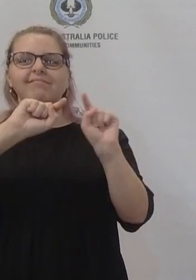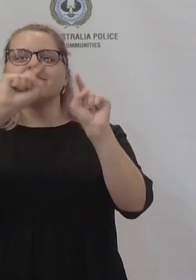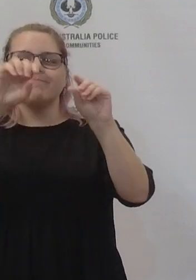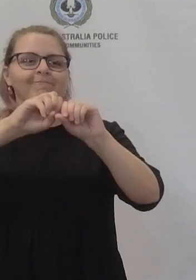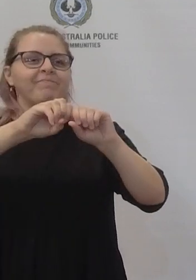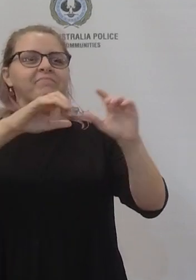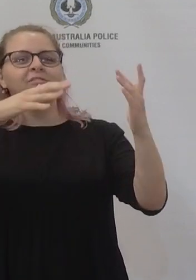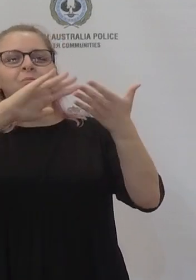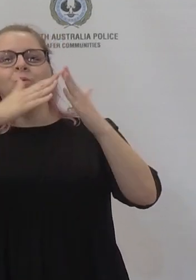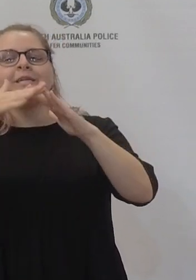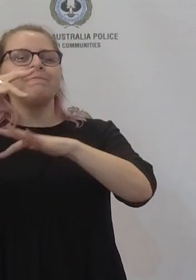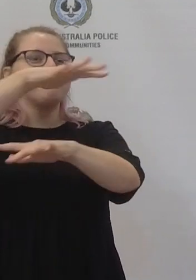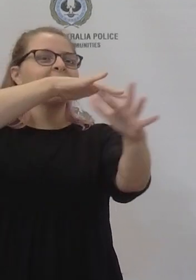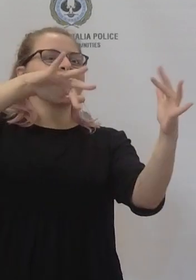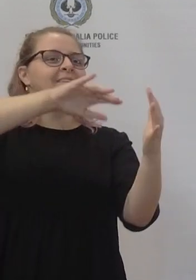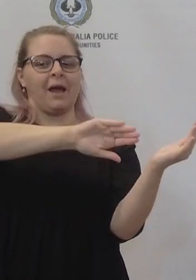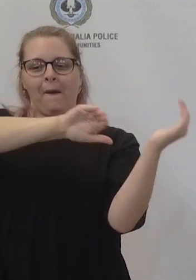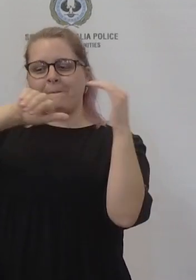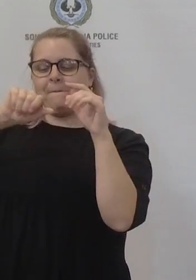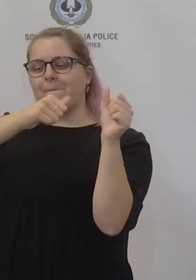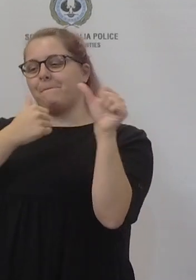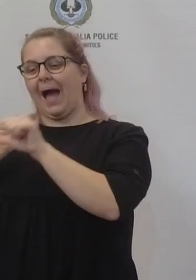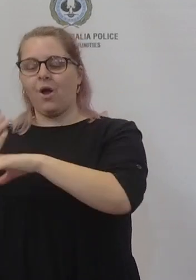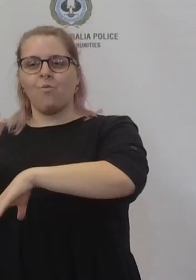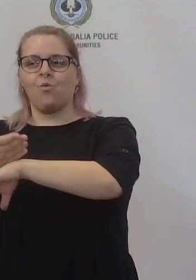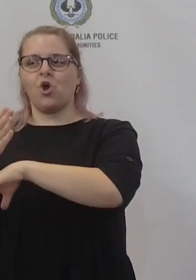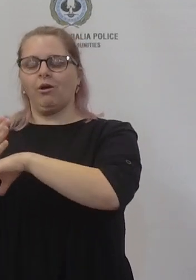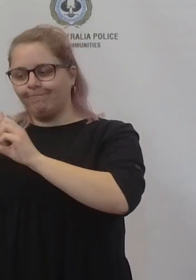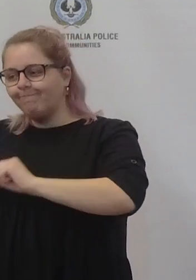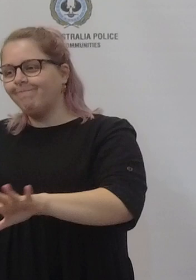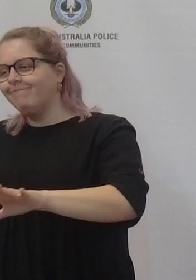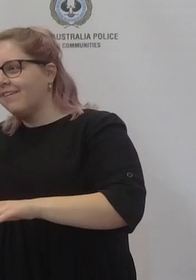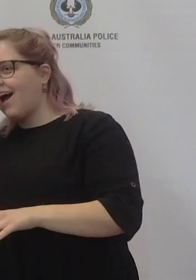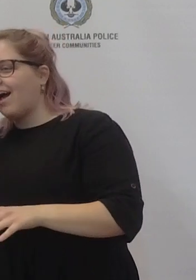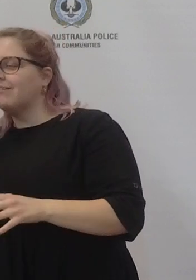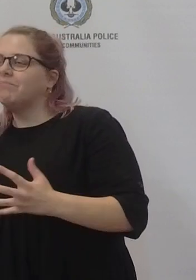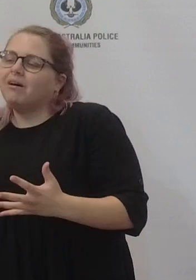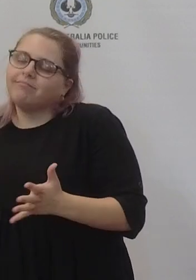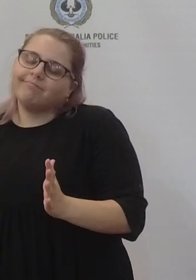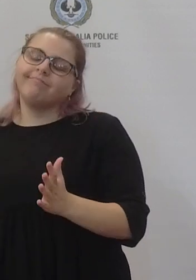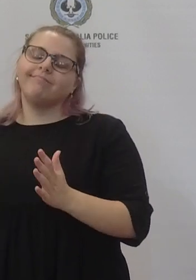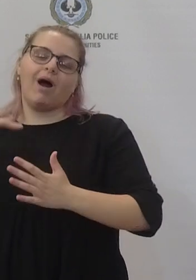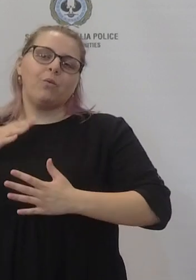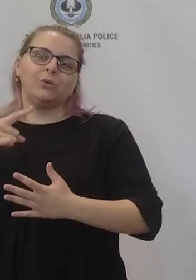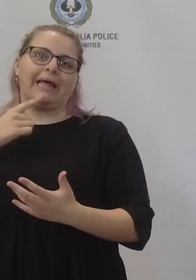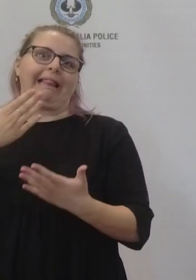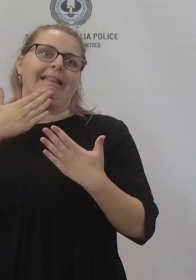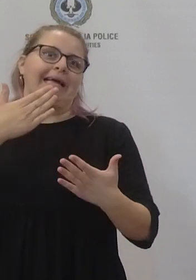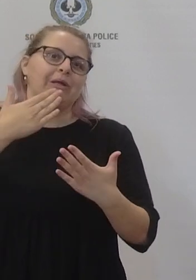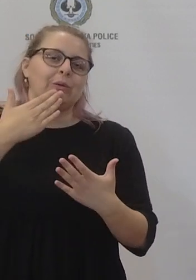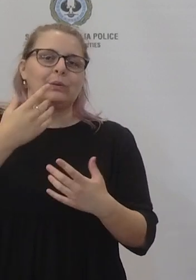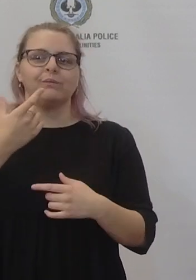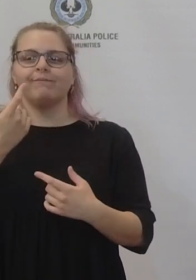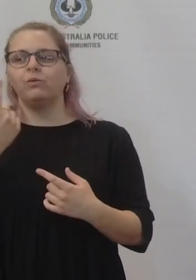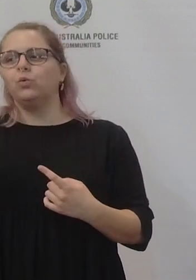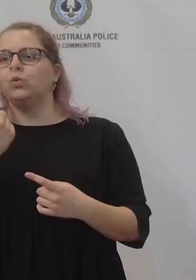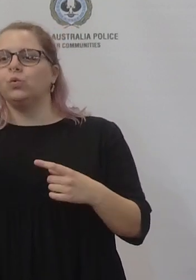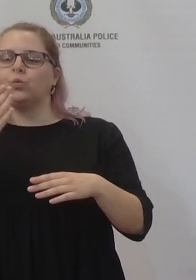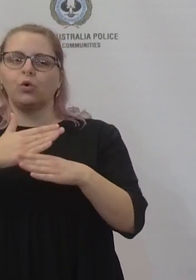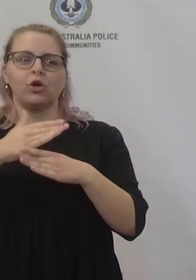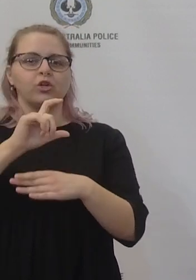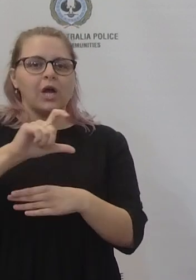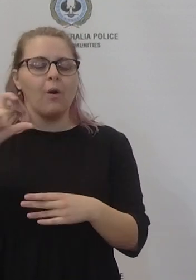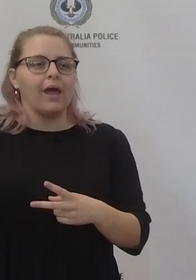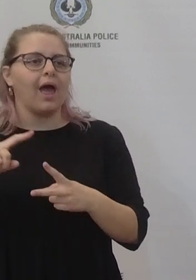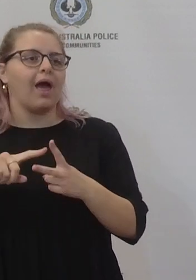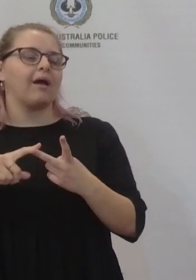preschools. I want to thank all of our staff at every level in every school and preschool child care all across South Australia